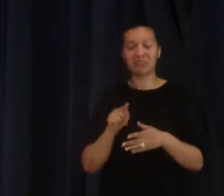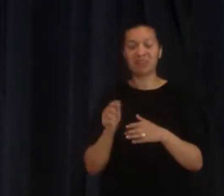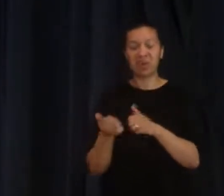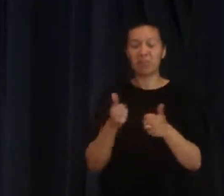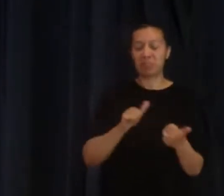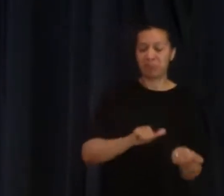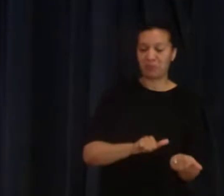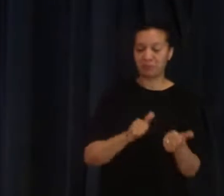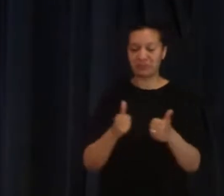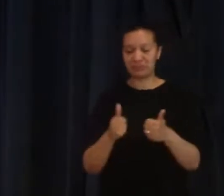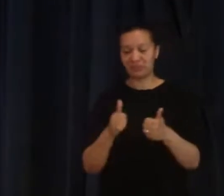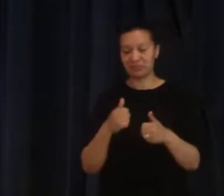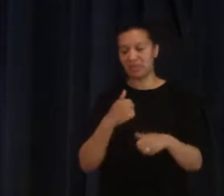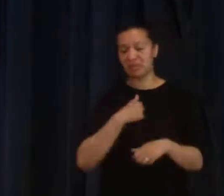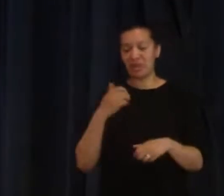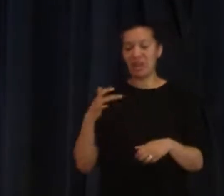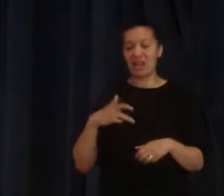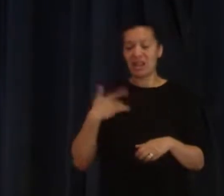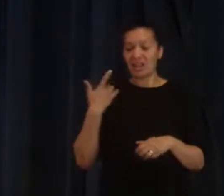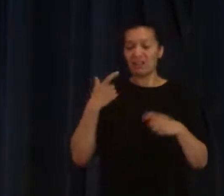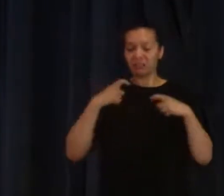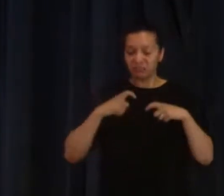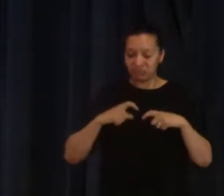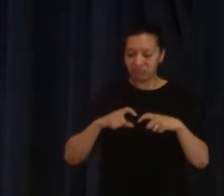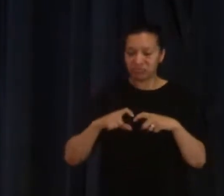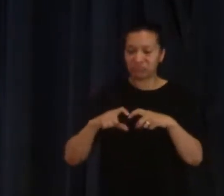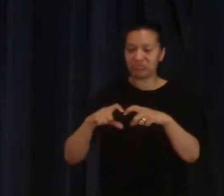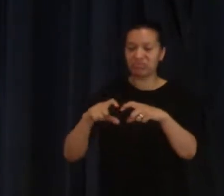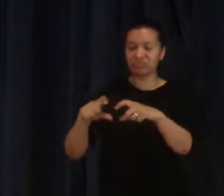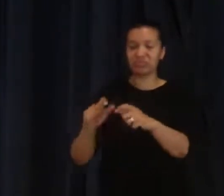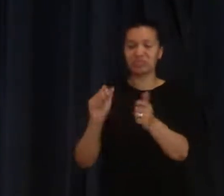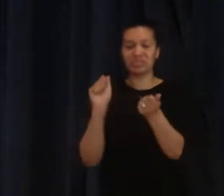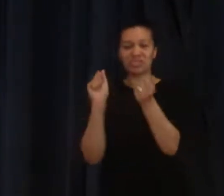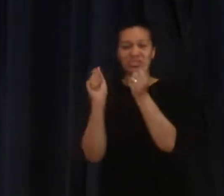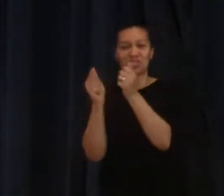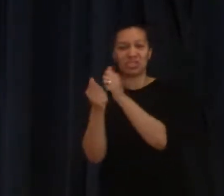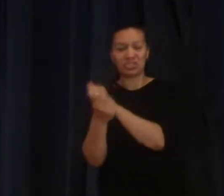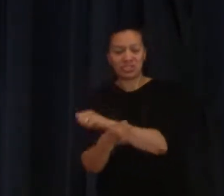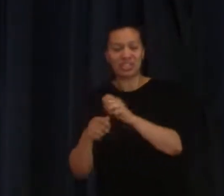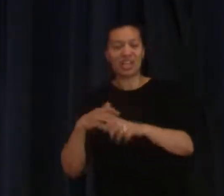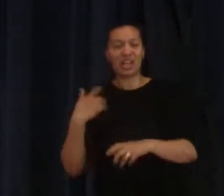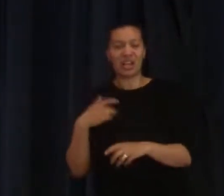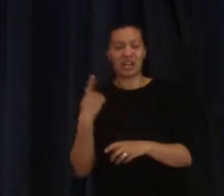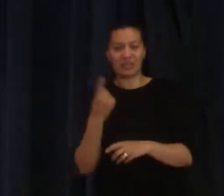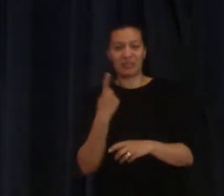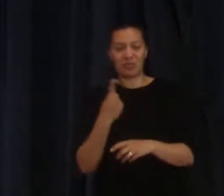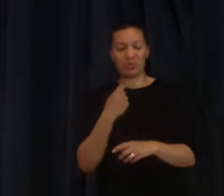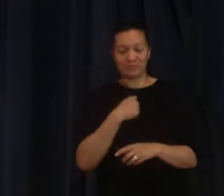and my life started on this trajectory this change of who I was